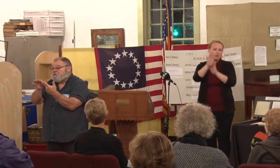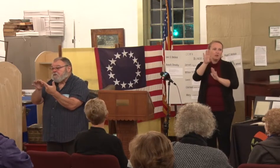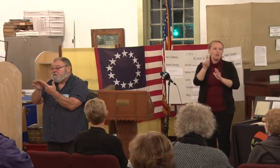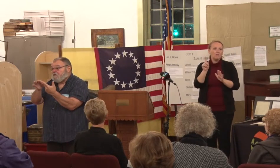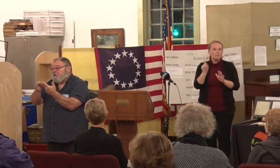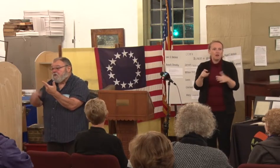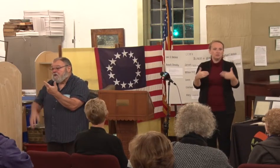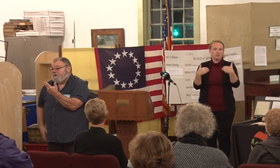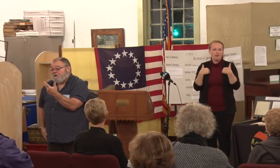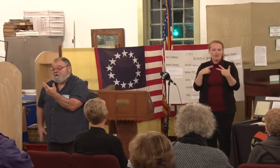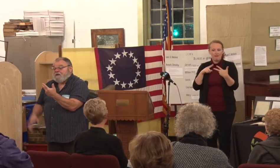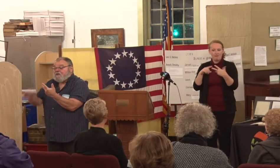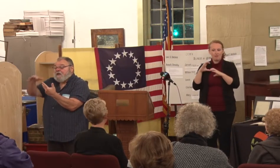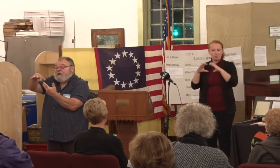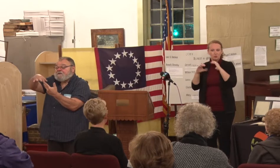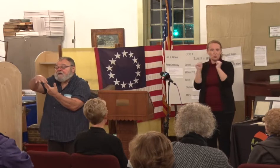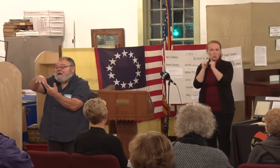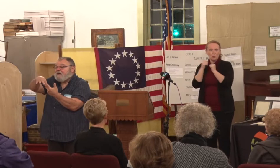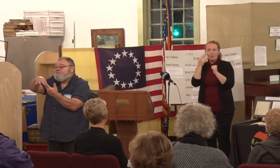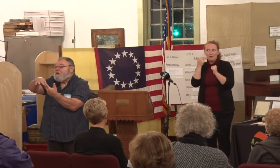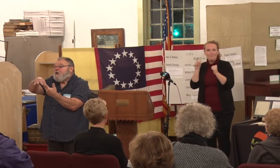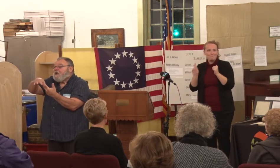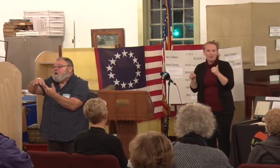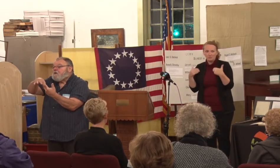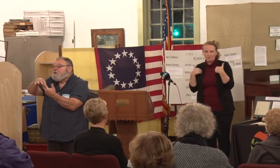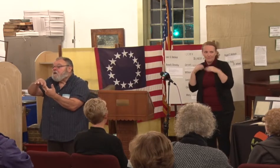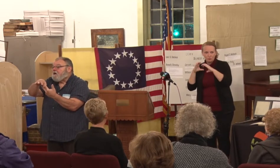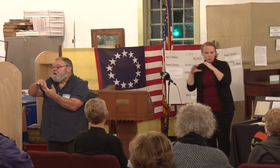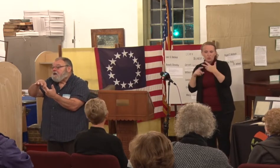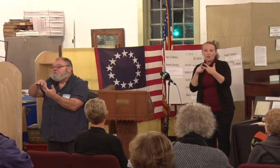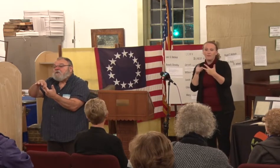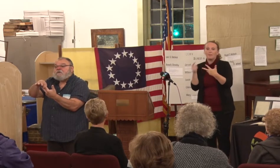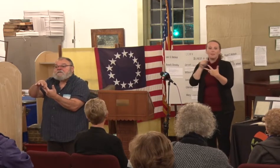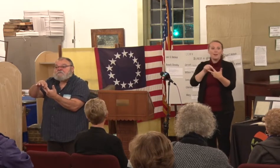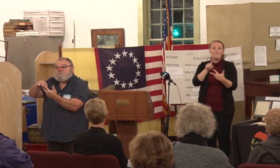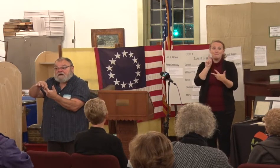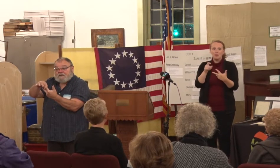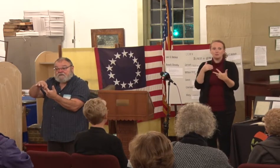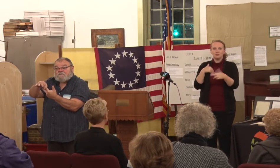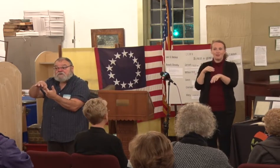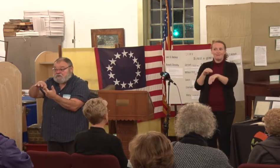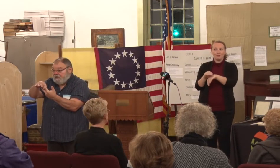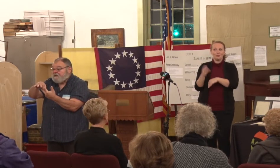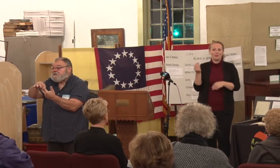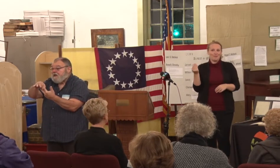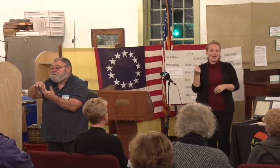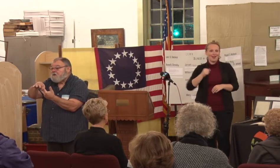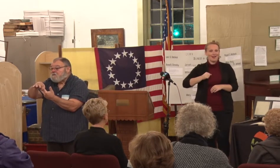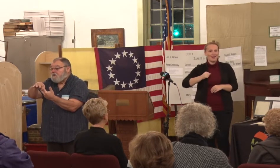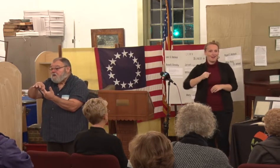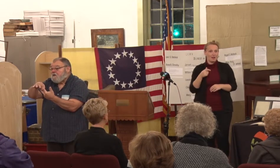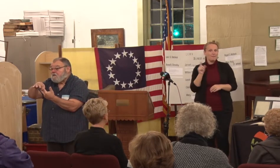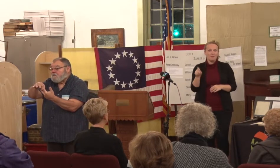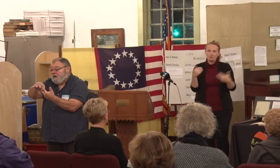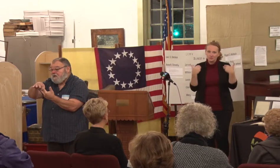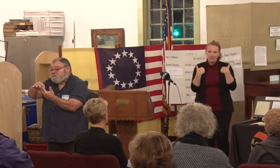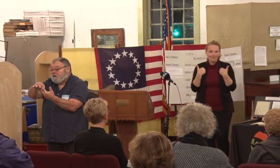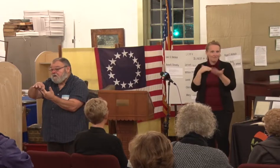with Laurent Clerc. You had to have influence and money, so you had to have Dr. Codswell,